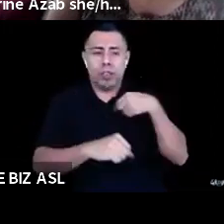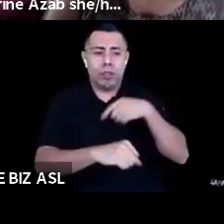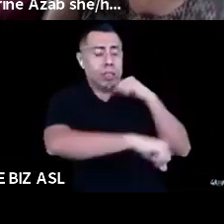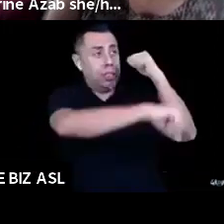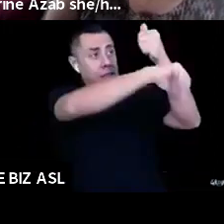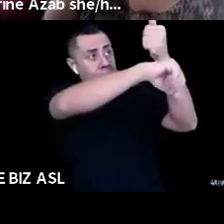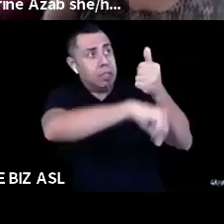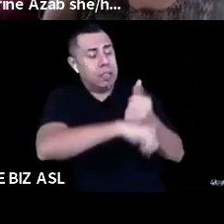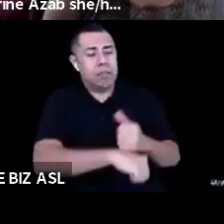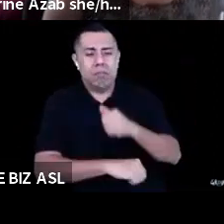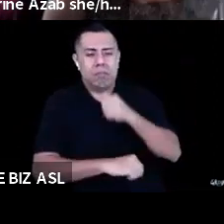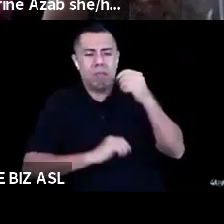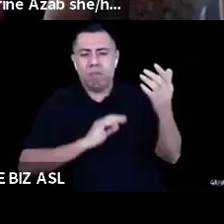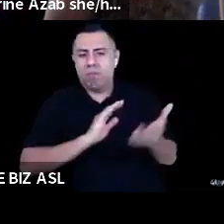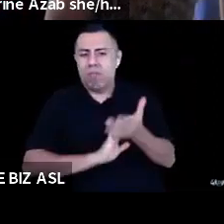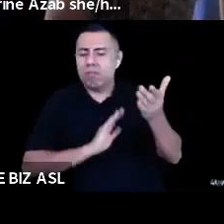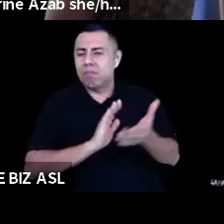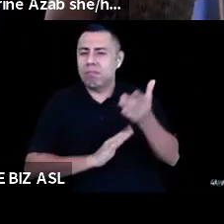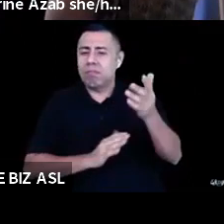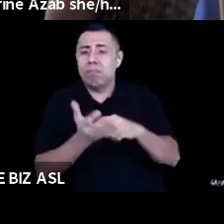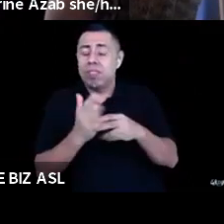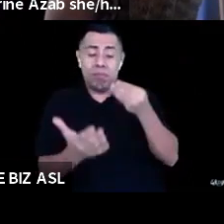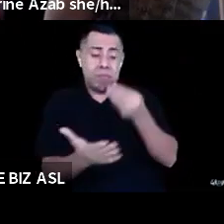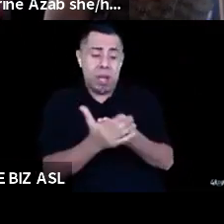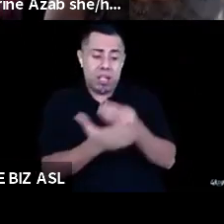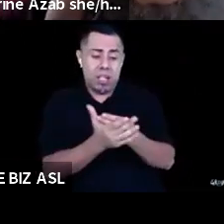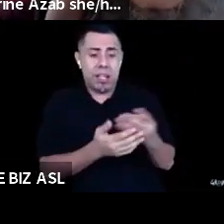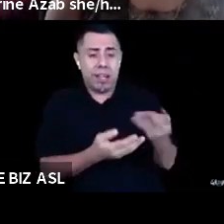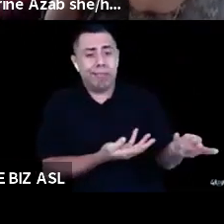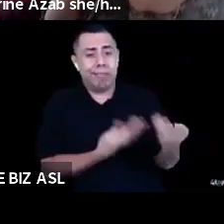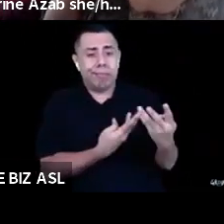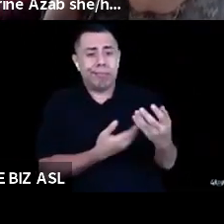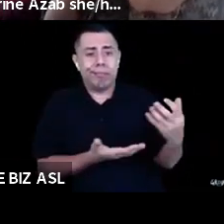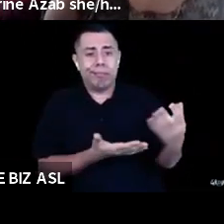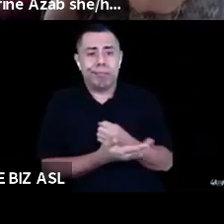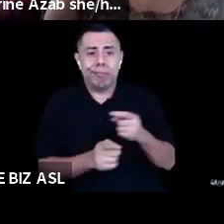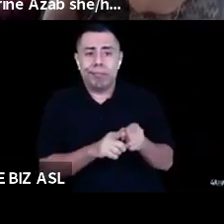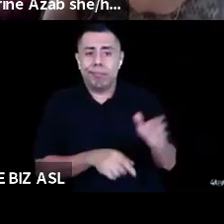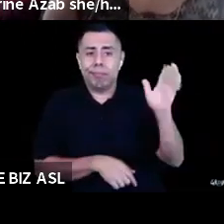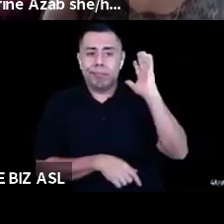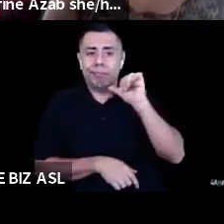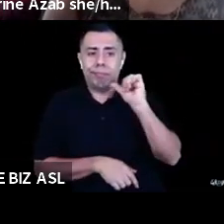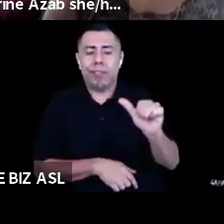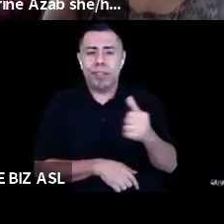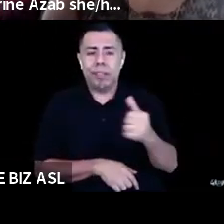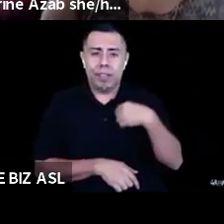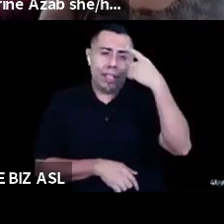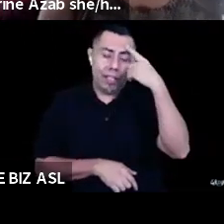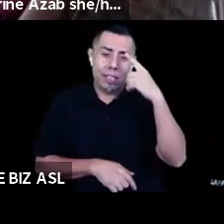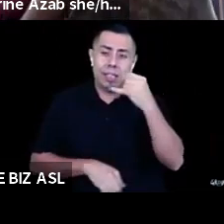think that, um, when you're talking about an institutional level, I think it's different than on an individual level. Right. So like on